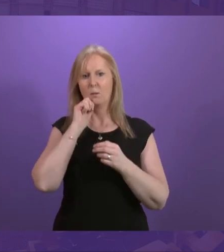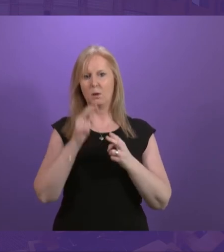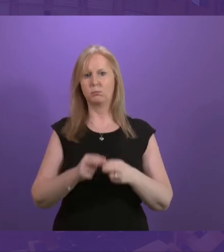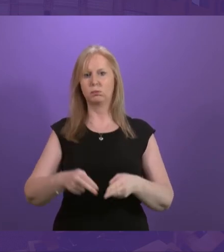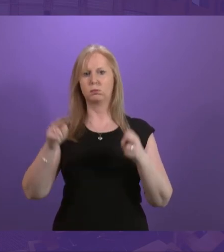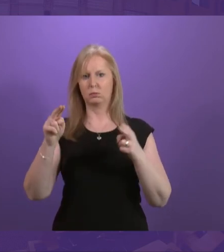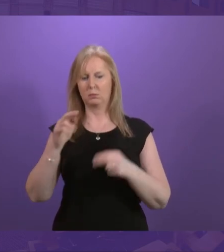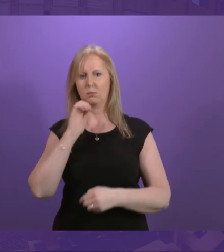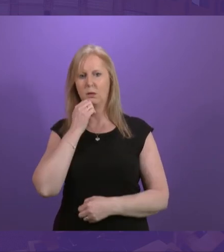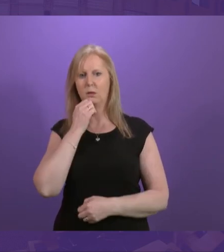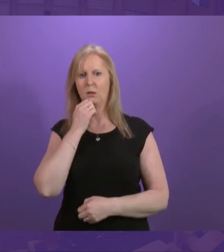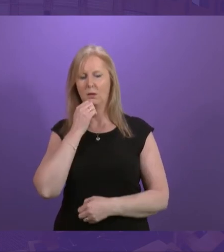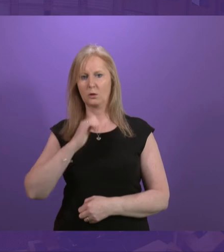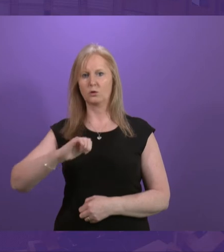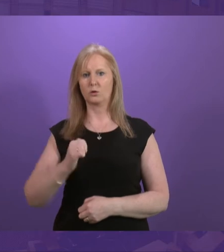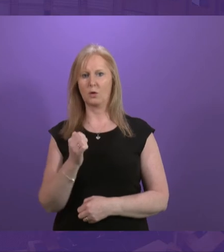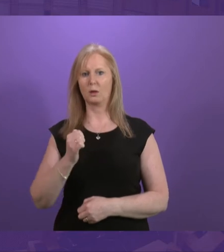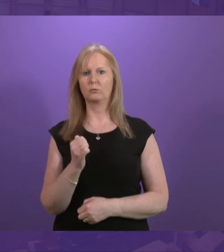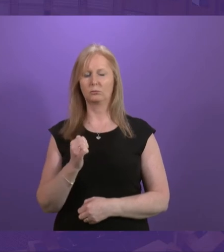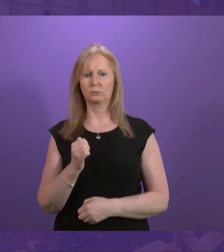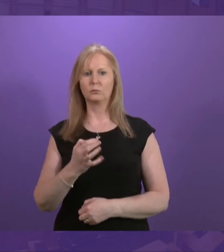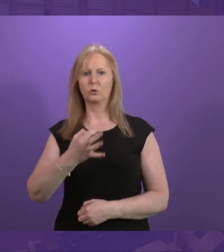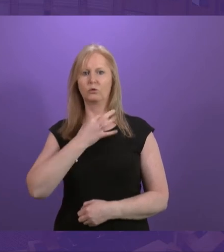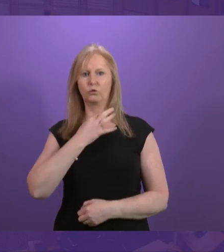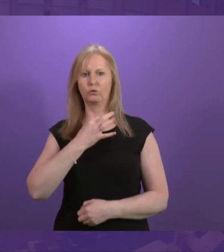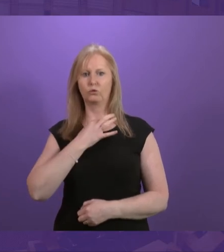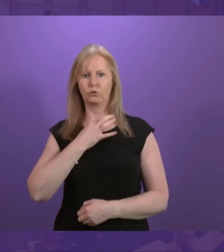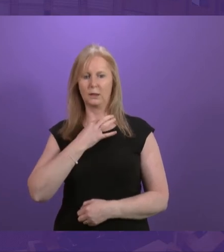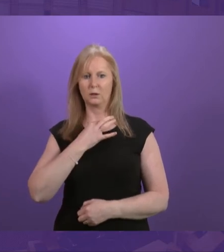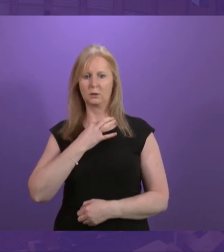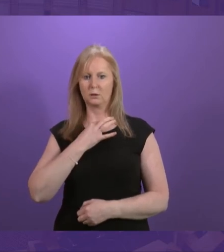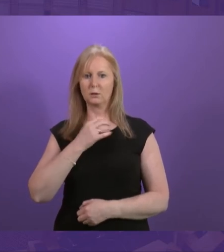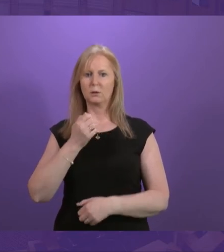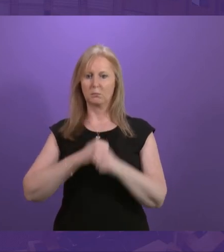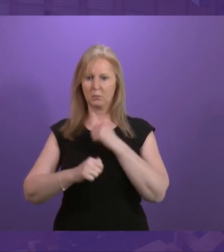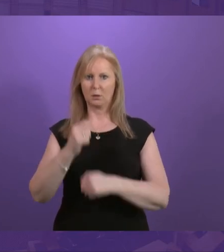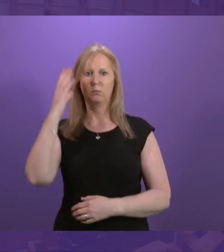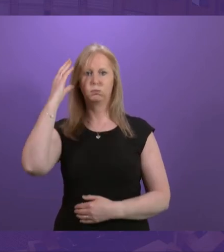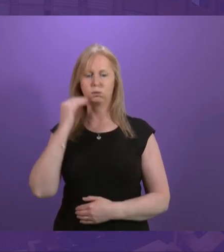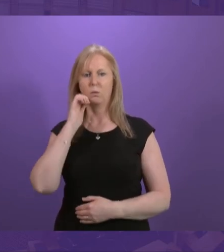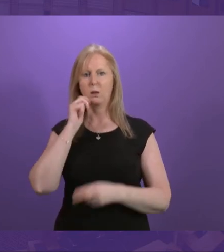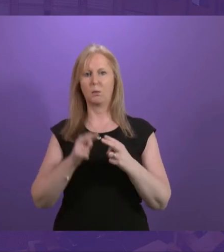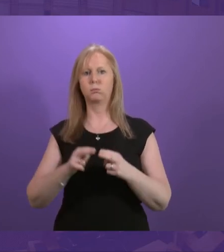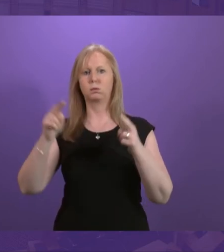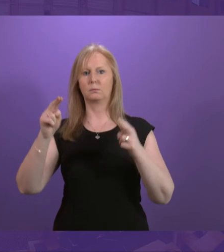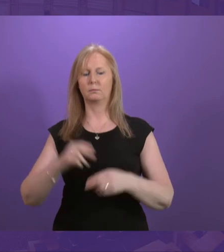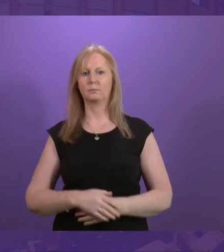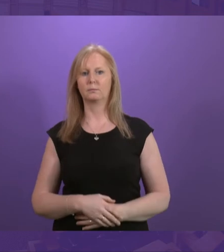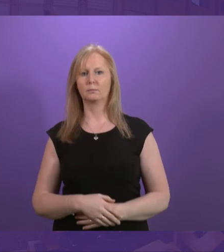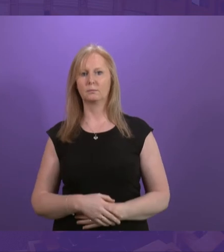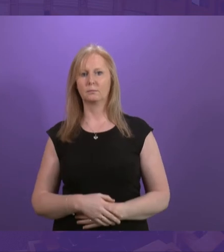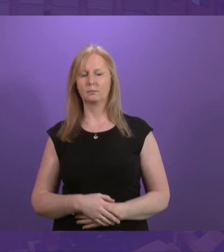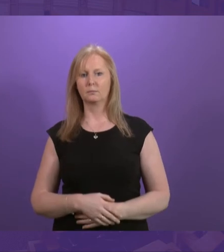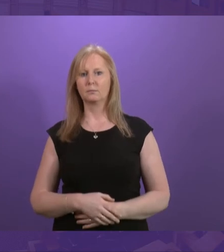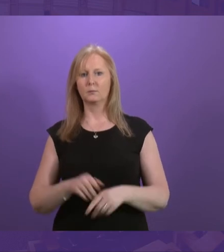so it follows that in Scotland the risk of people with or who develop a hearing loss will increase. They may also have other